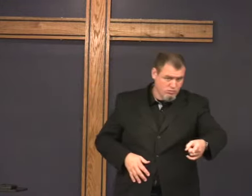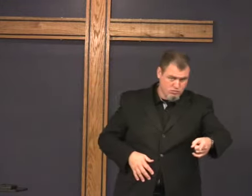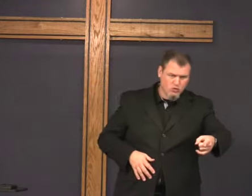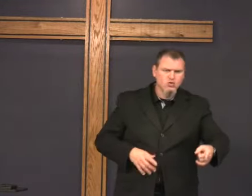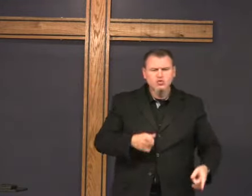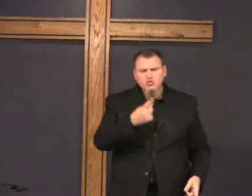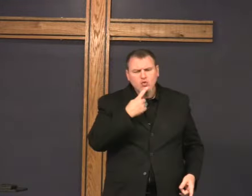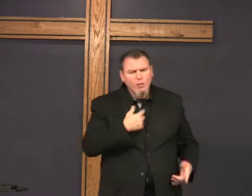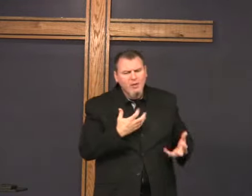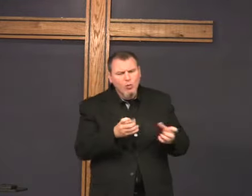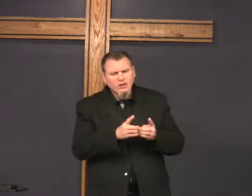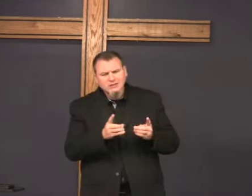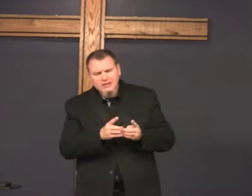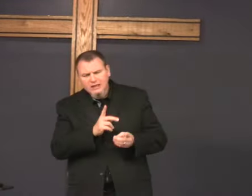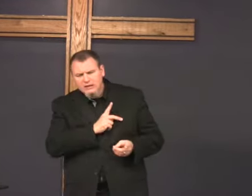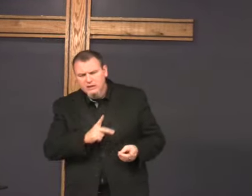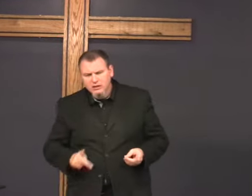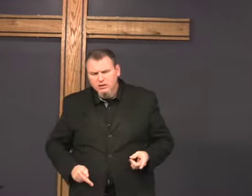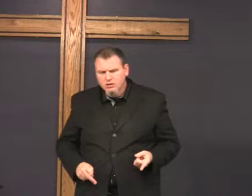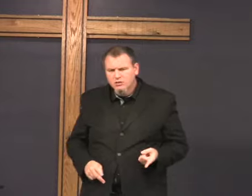You don't want to sit on the throne, tell me.